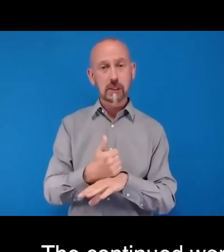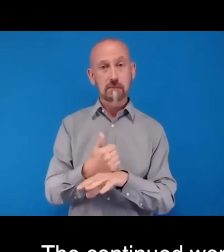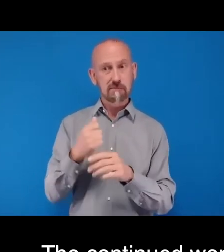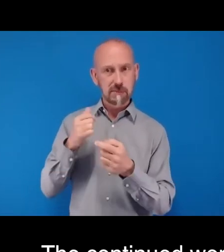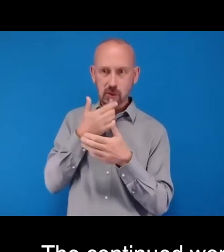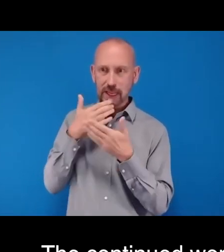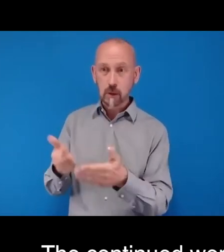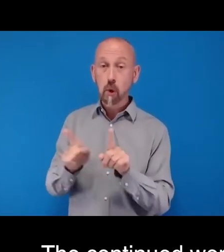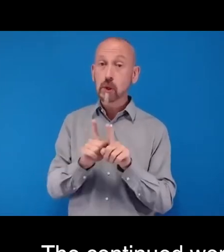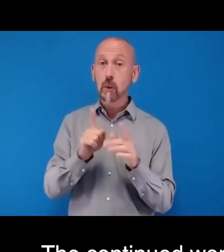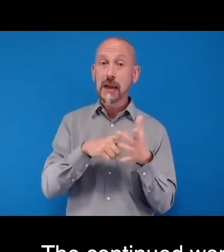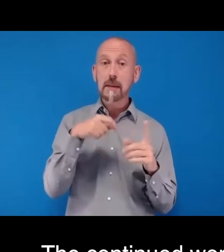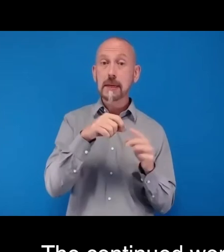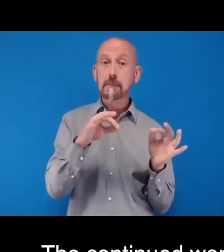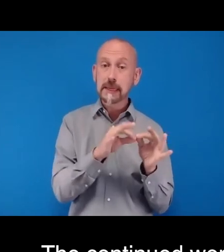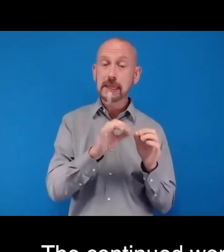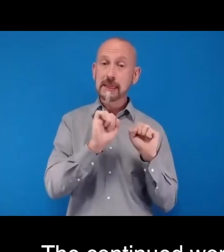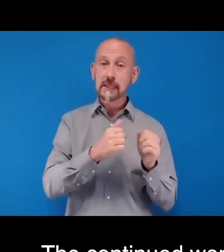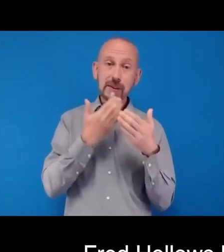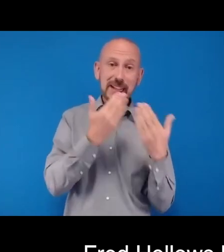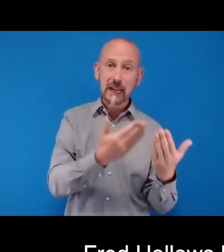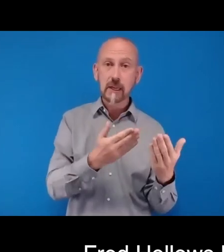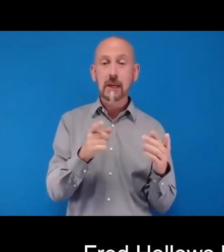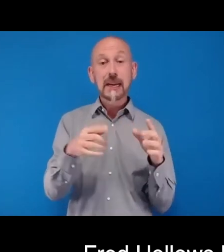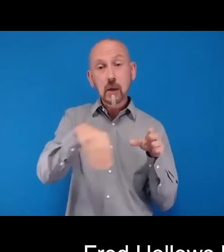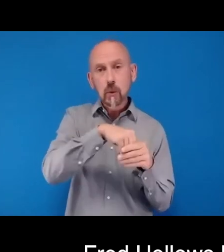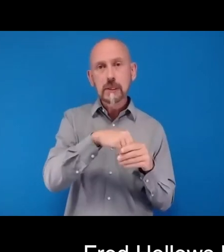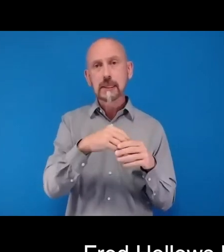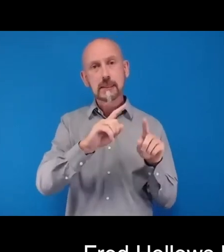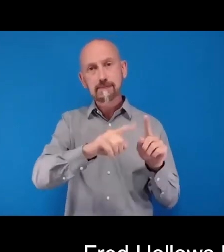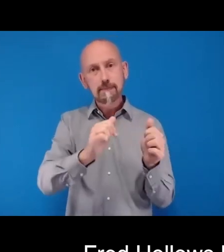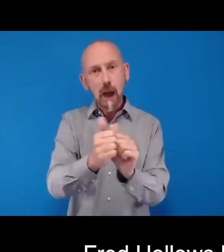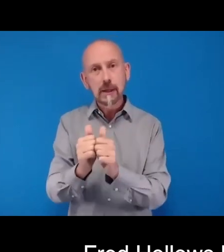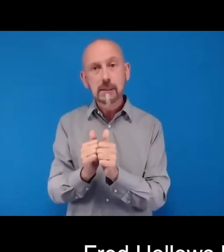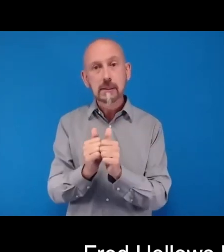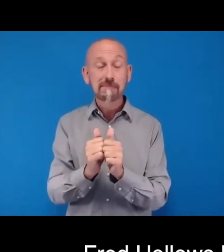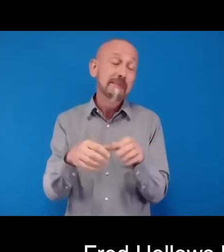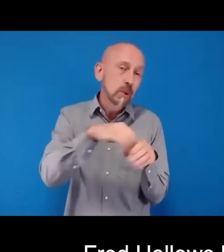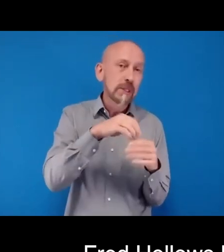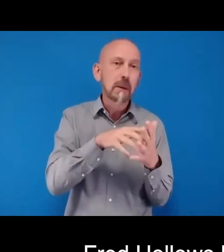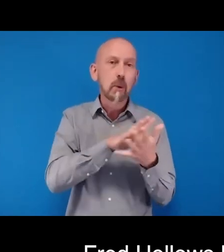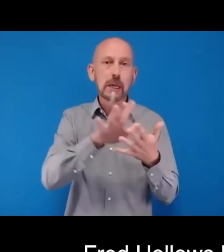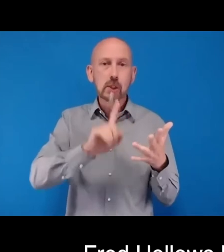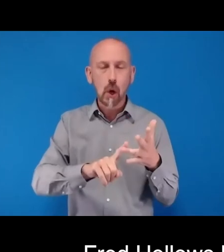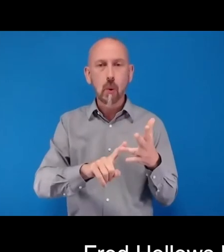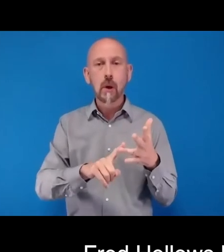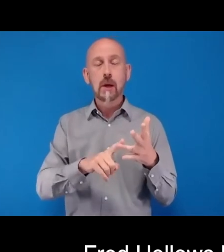Blindness and its partners, including WHO, for bringing us together today to discuss the global burden